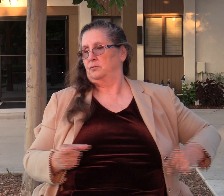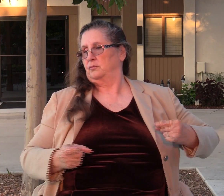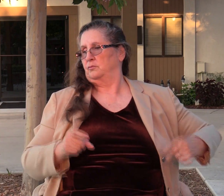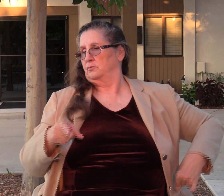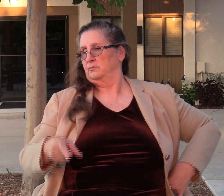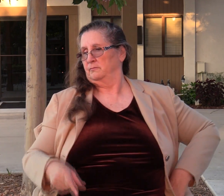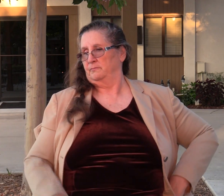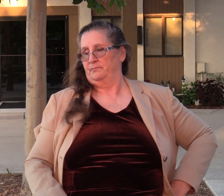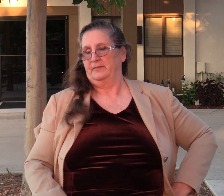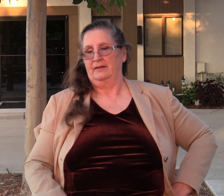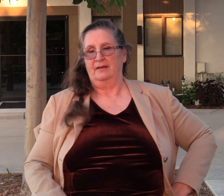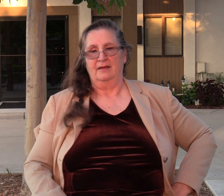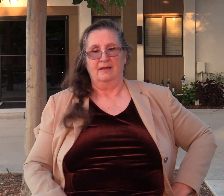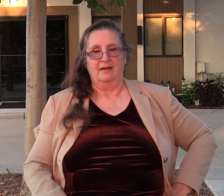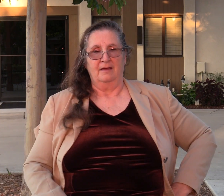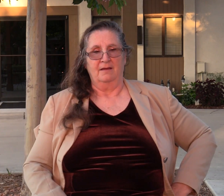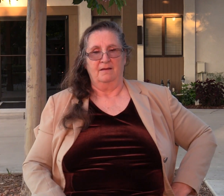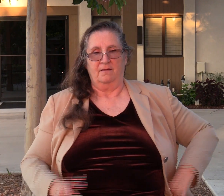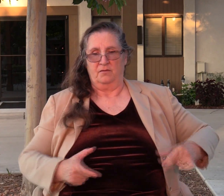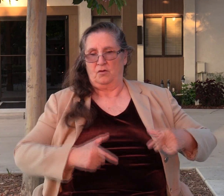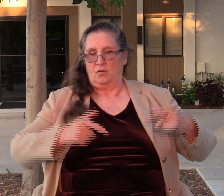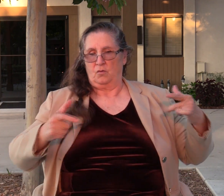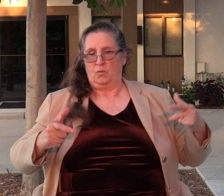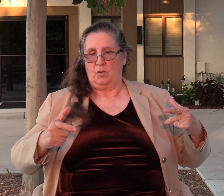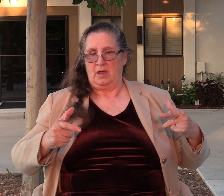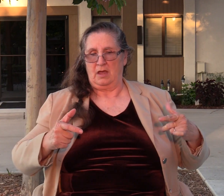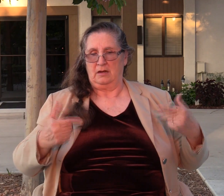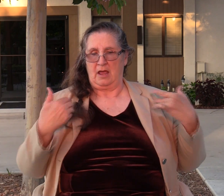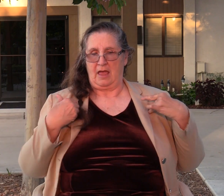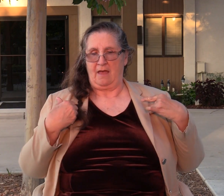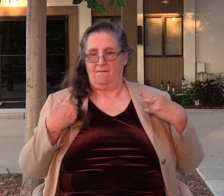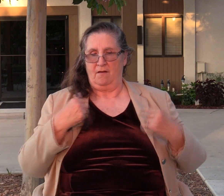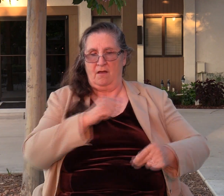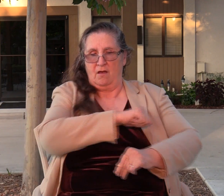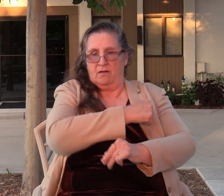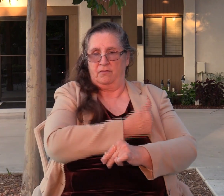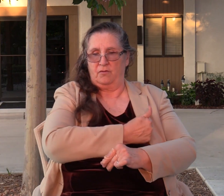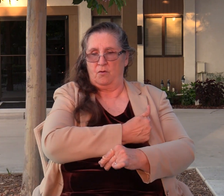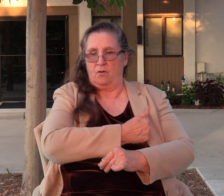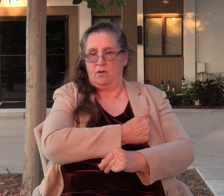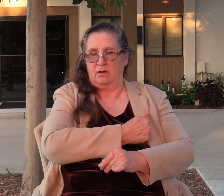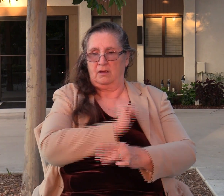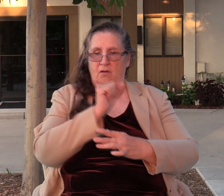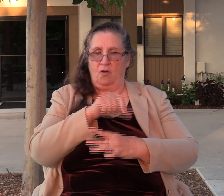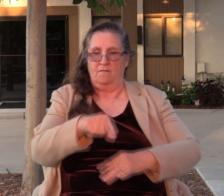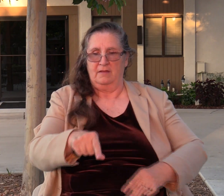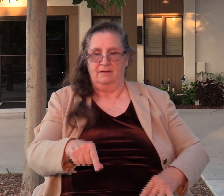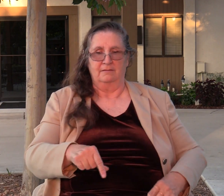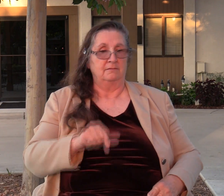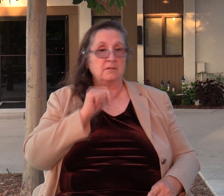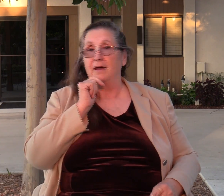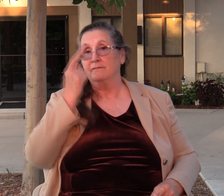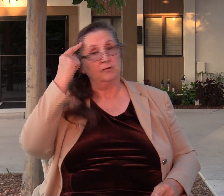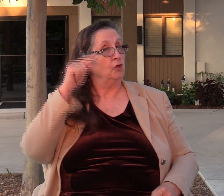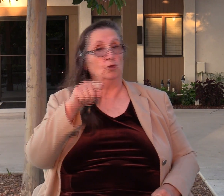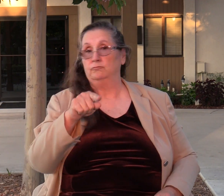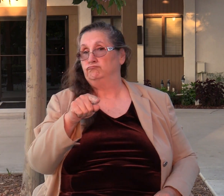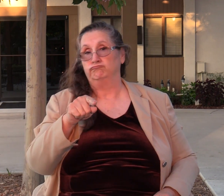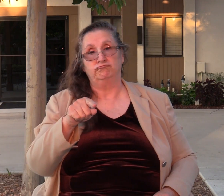And those who are great exercise authority over them. Yet it shall not be so among you. That's what Jesus said.